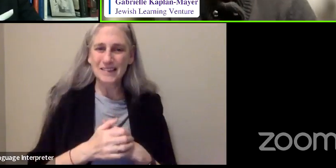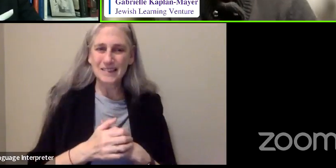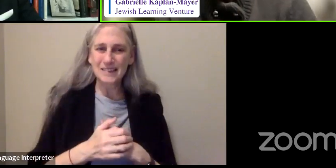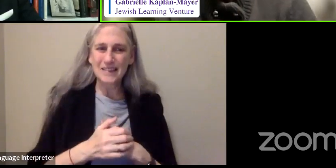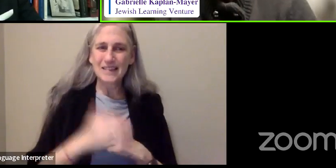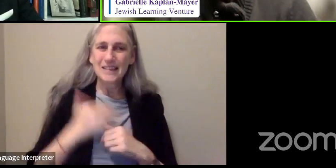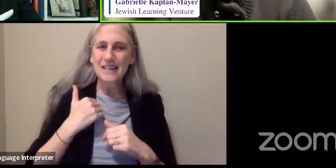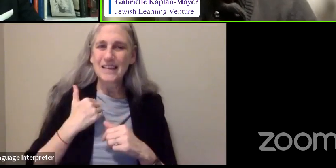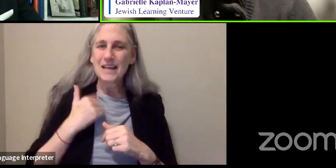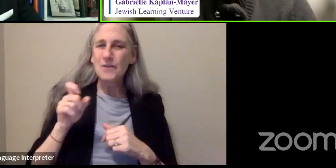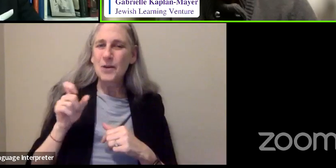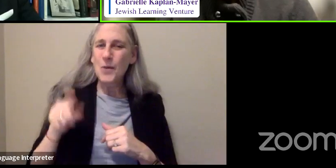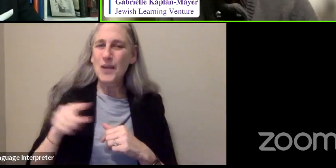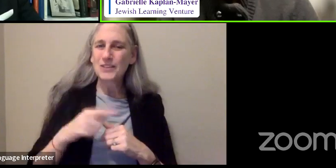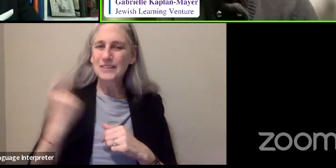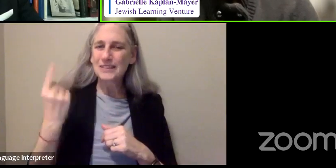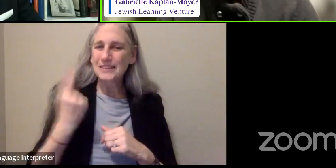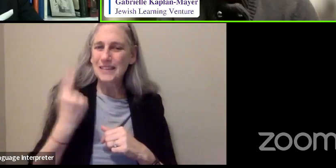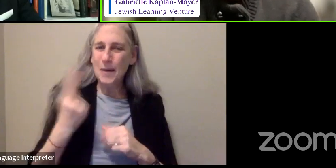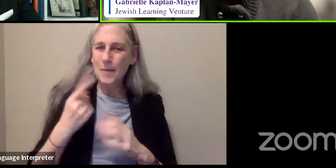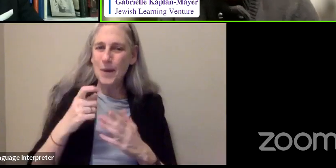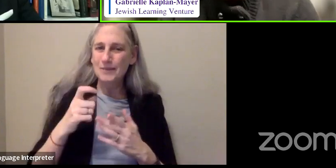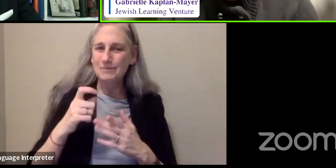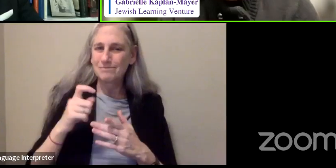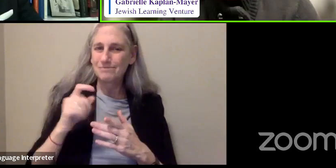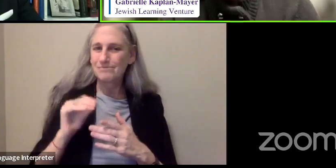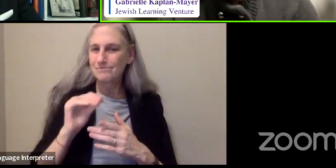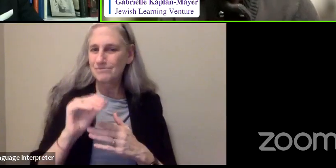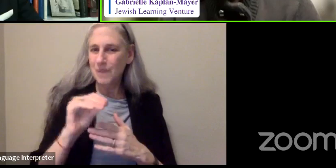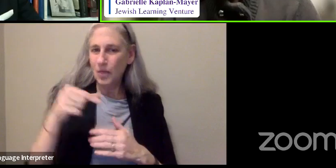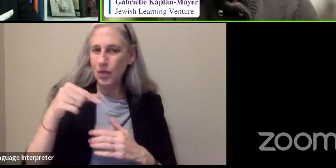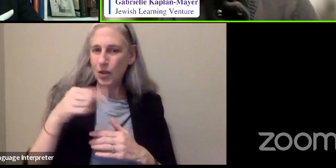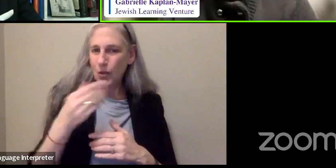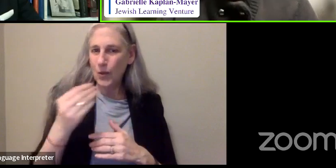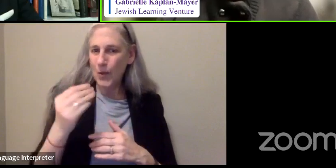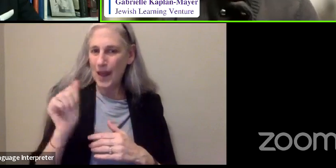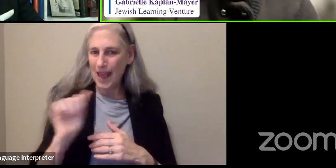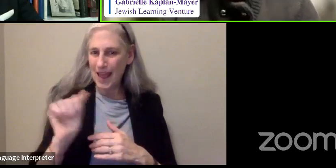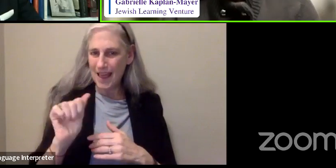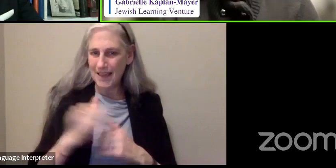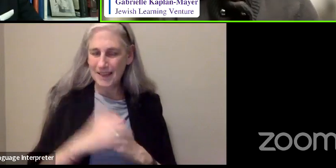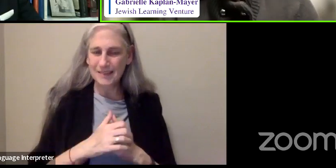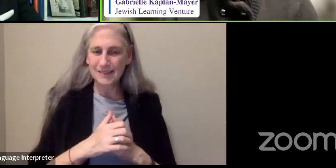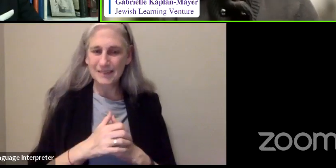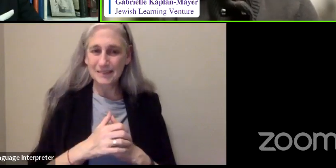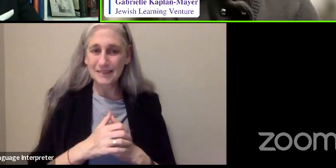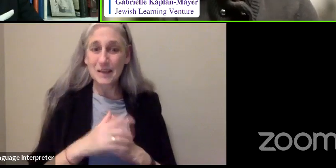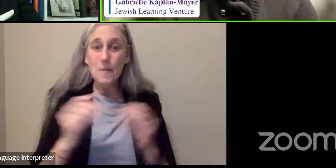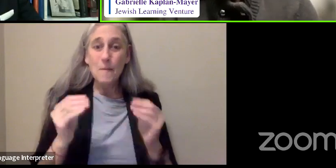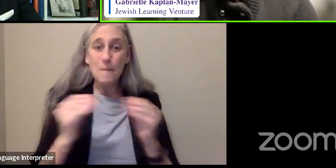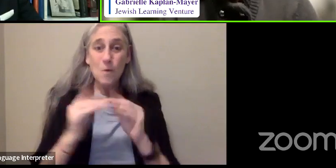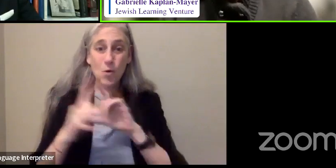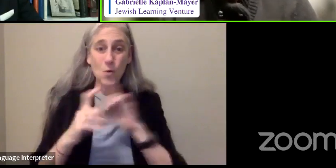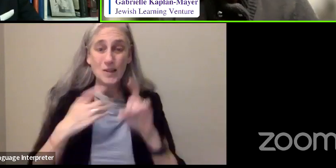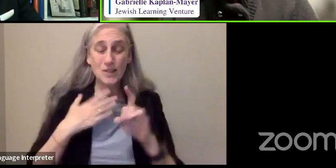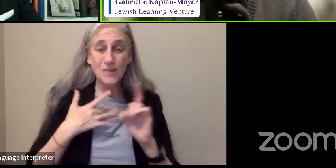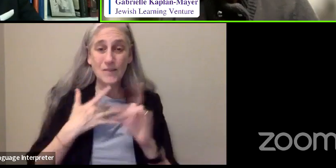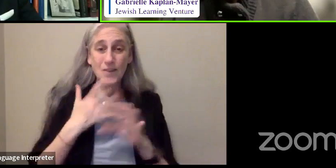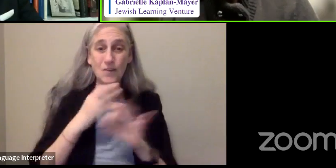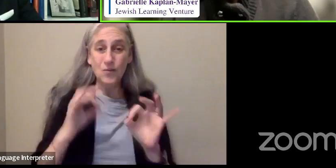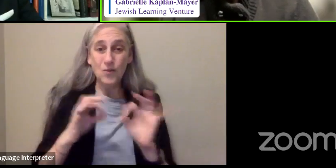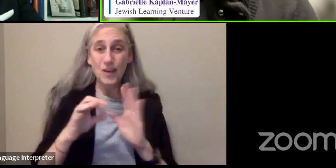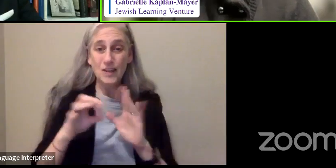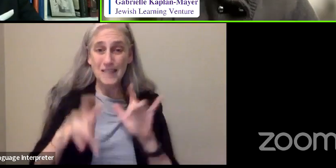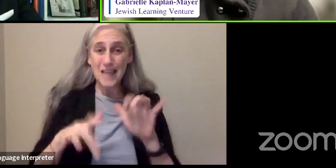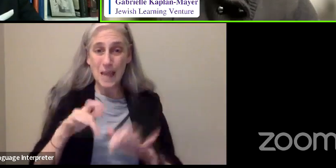you a question that someone wrote in our Q&A. So if anyone else has a question, please feel free to